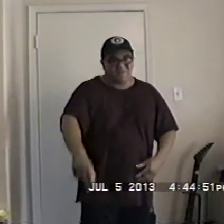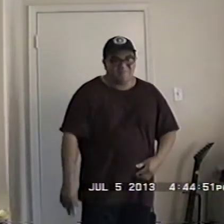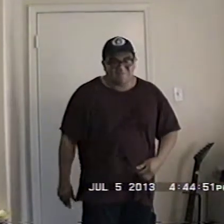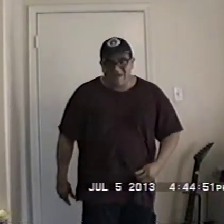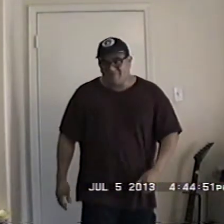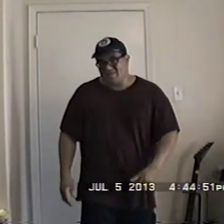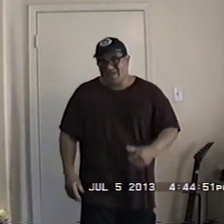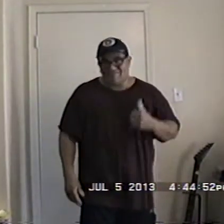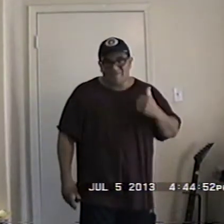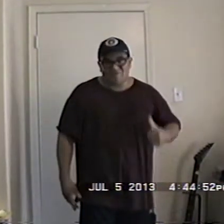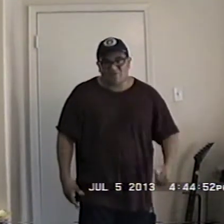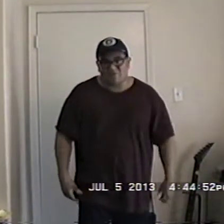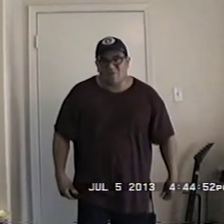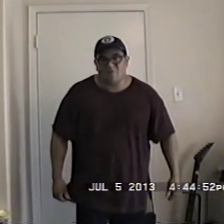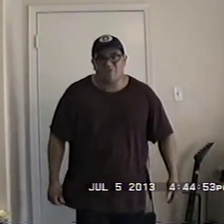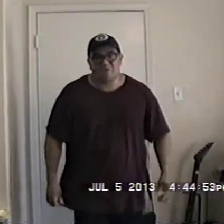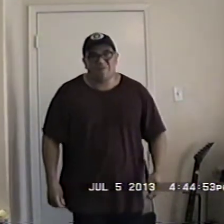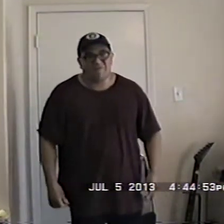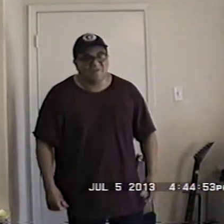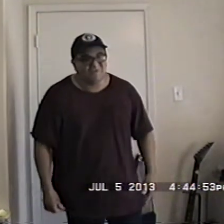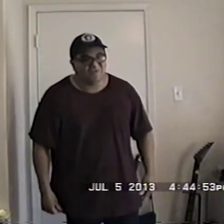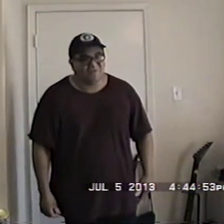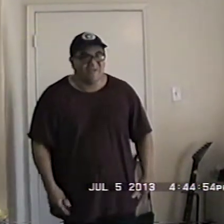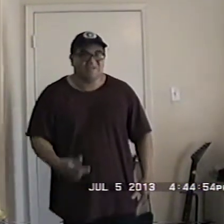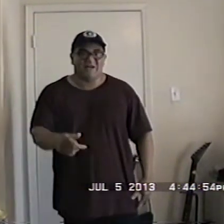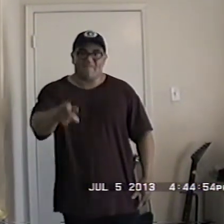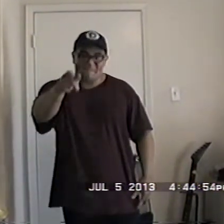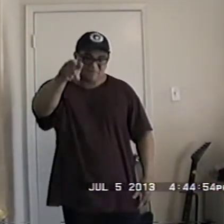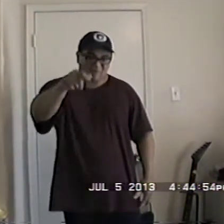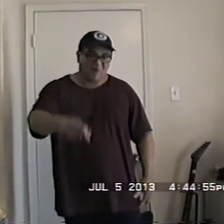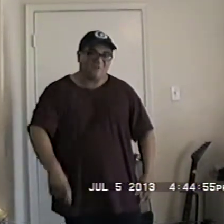this is big mike the guy from next door the hard work in america and until next time so long